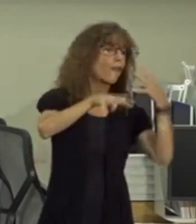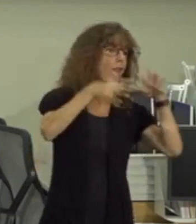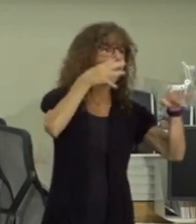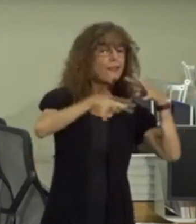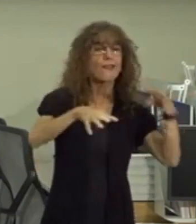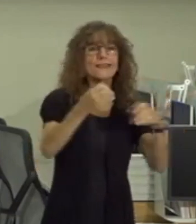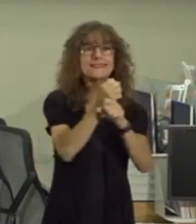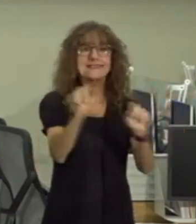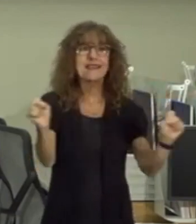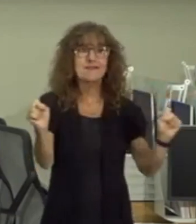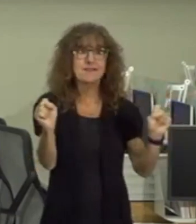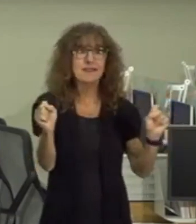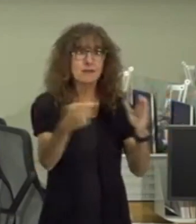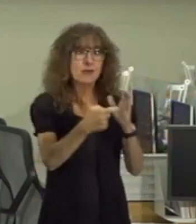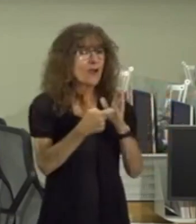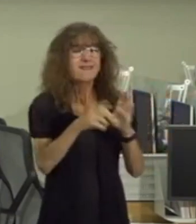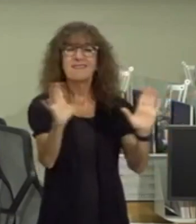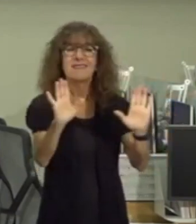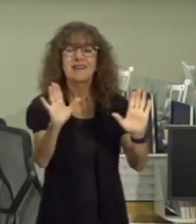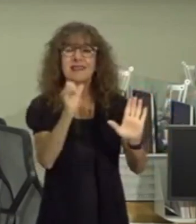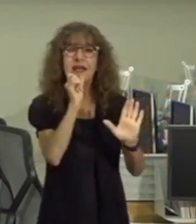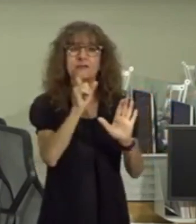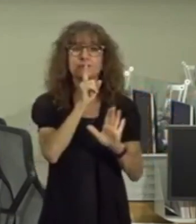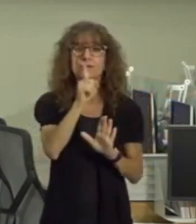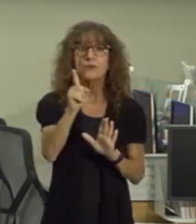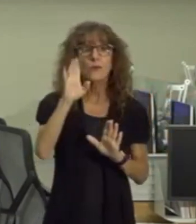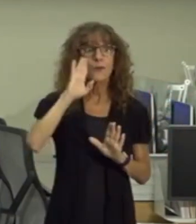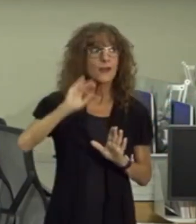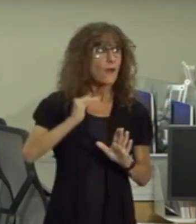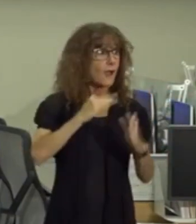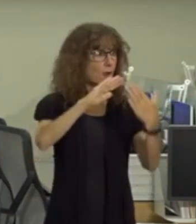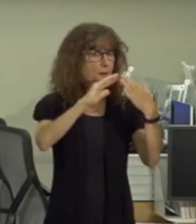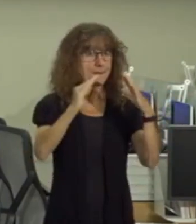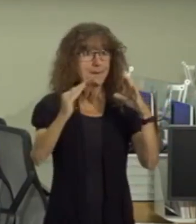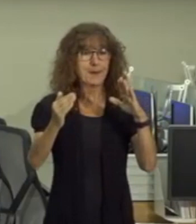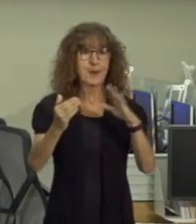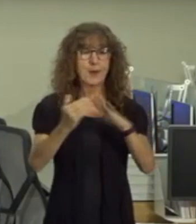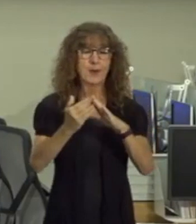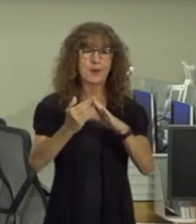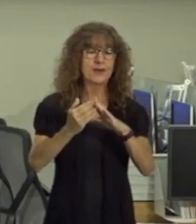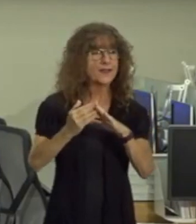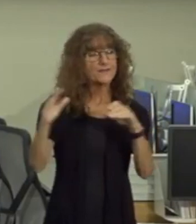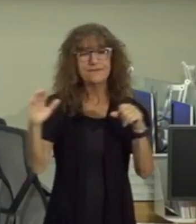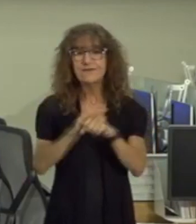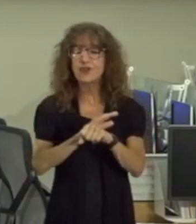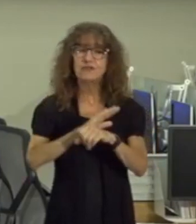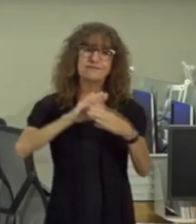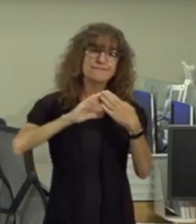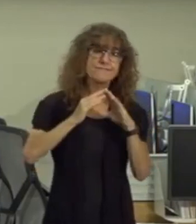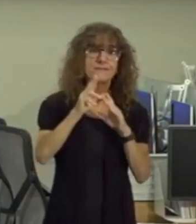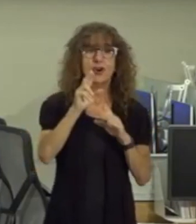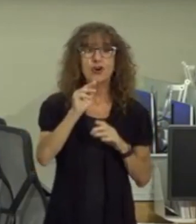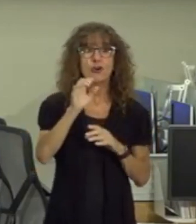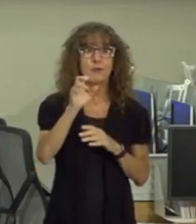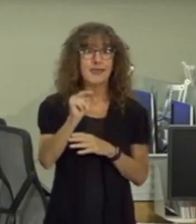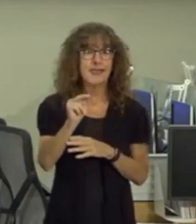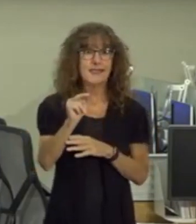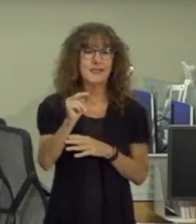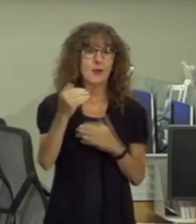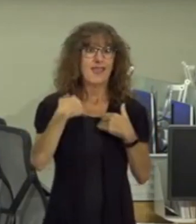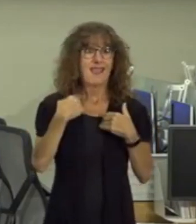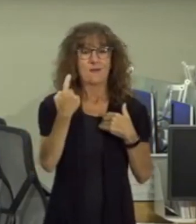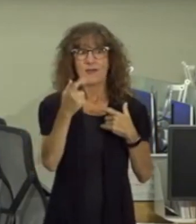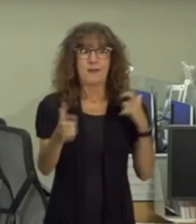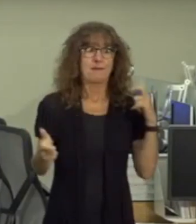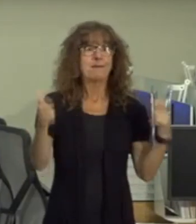precautions none of those things are true instead what we know is that our community is dense and urban uh we house the one of the largest